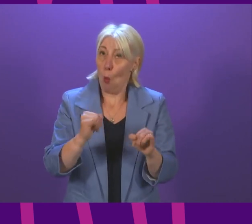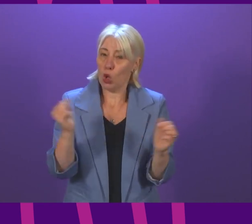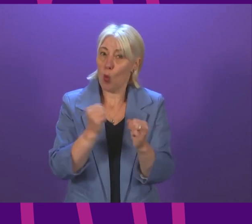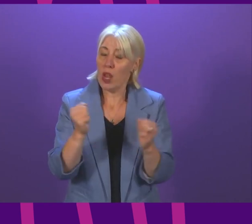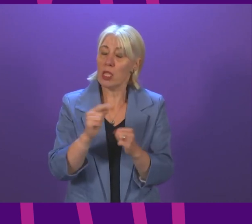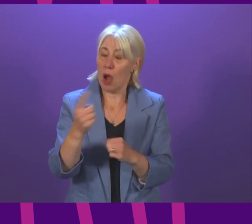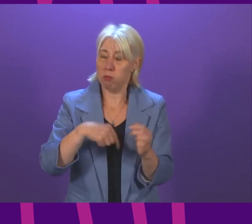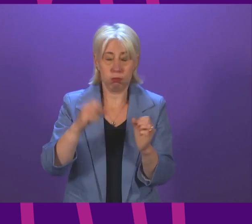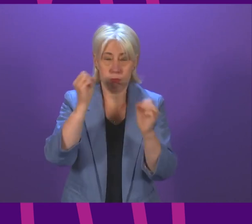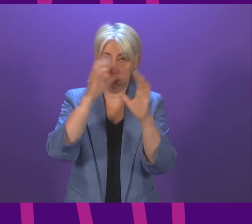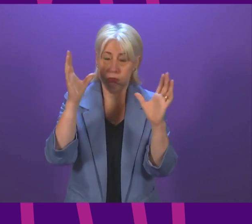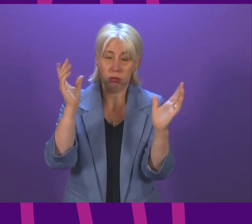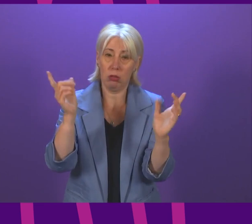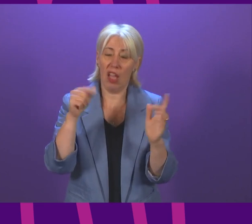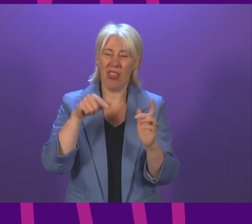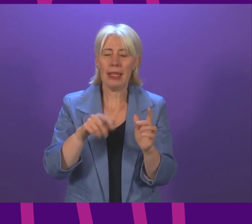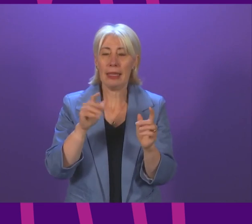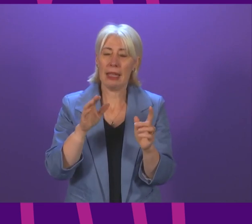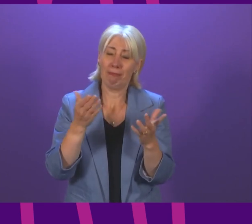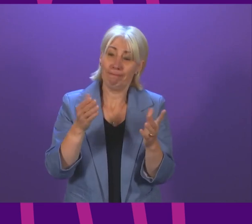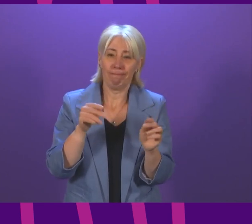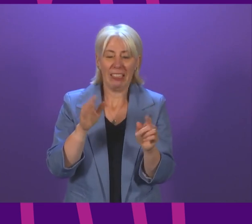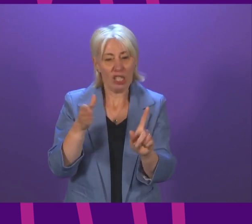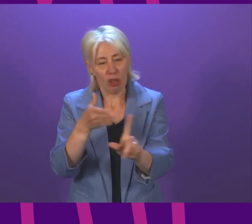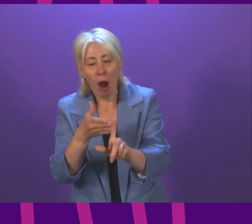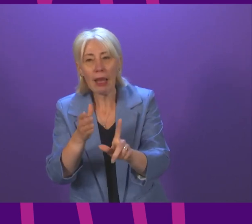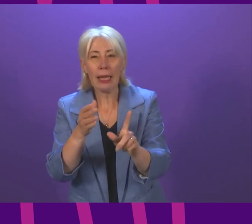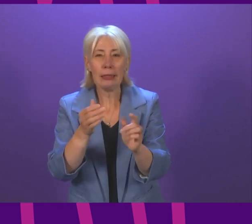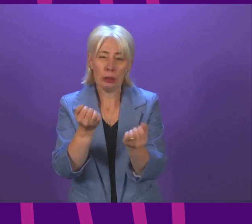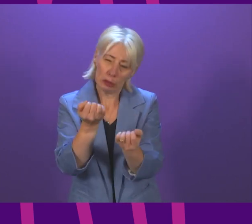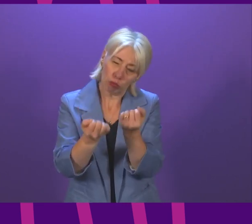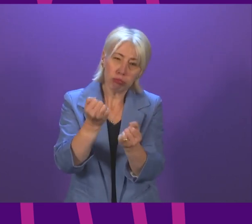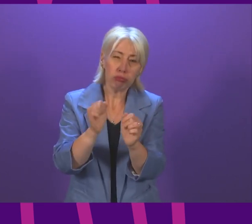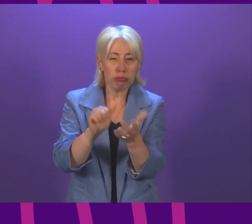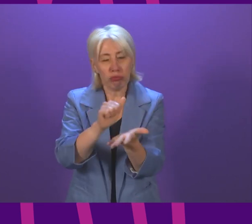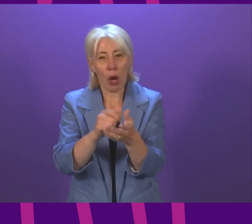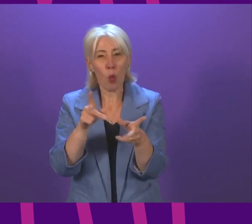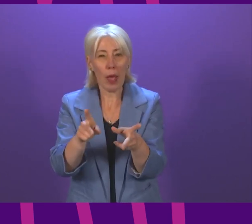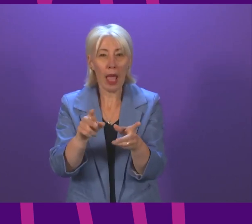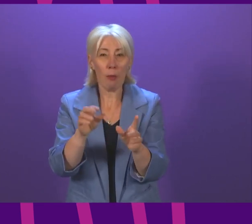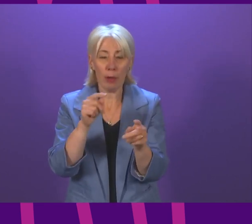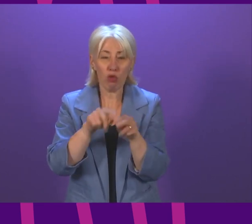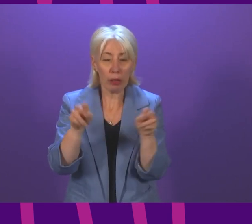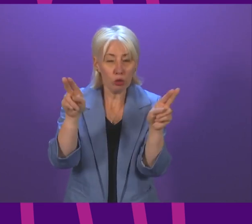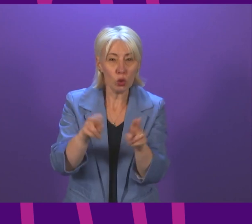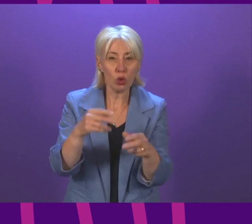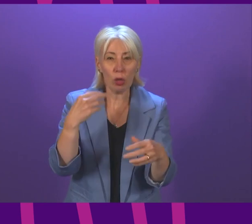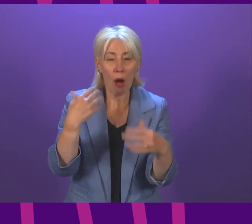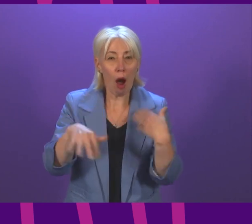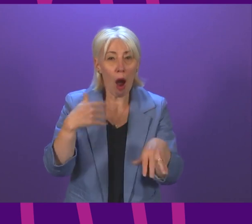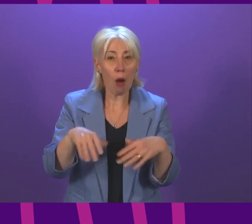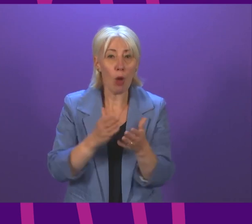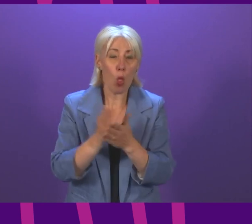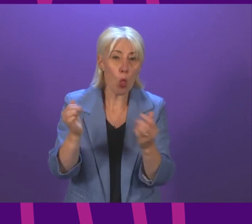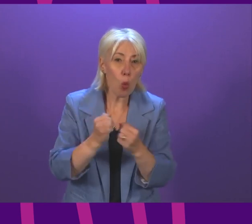This is a targeted and proportionate way to try to reduce the harm that the virus will do over the winter months while keep our economy fully